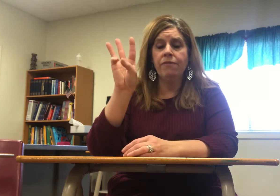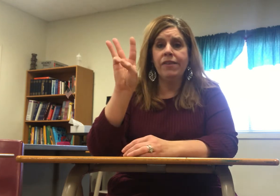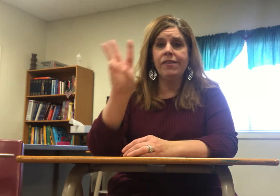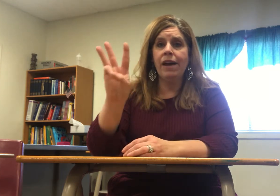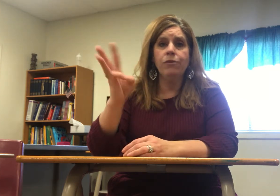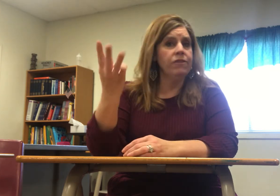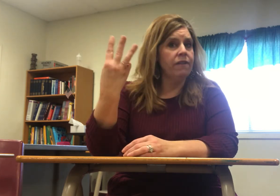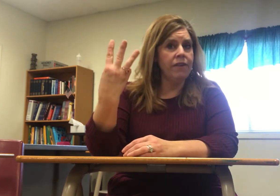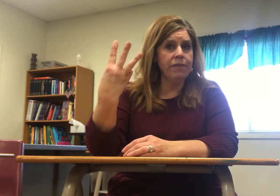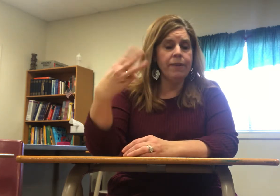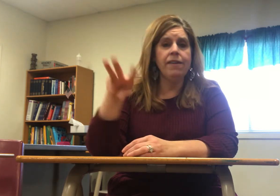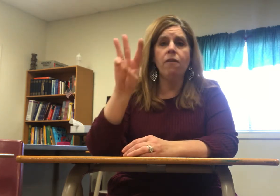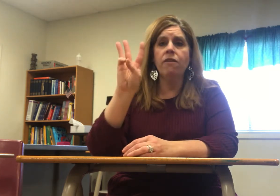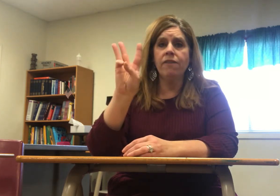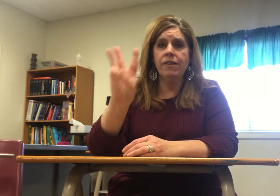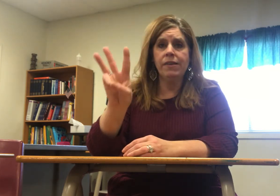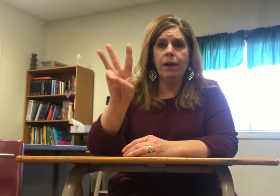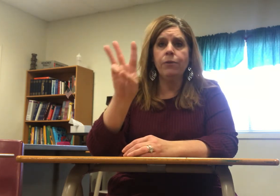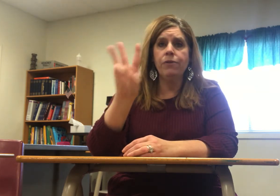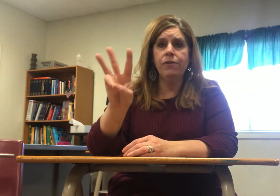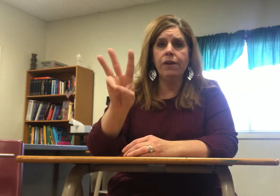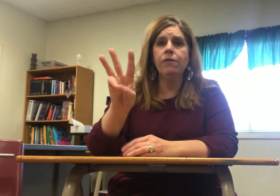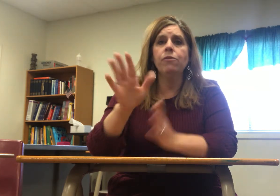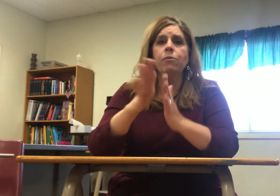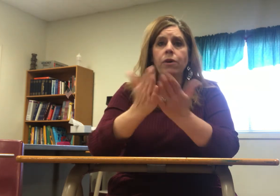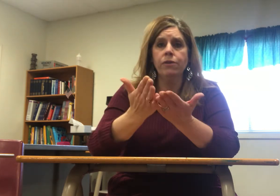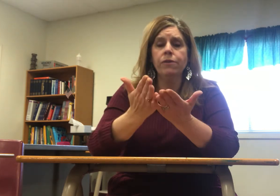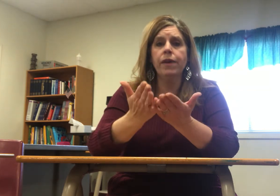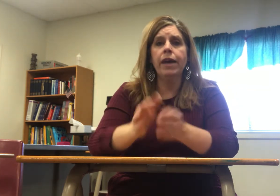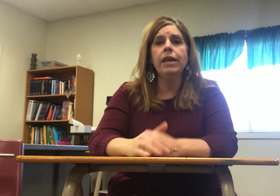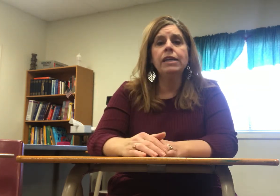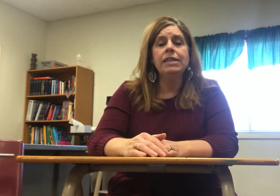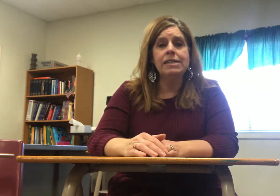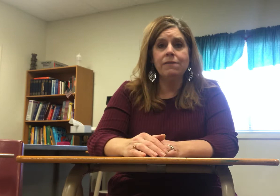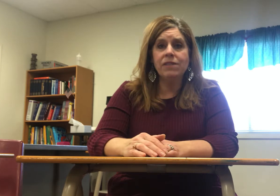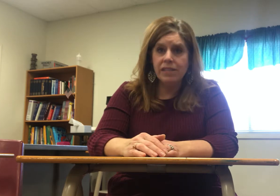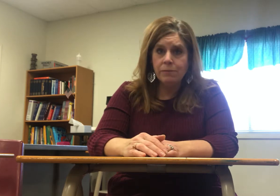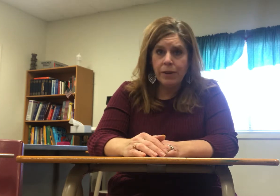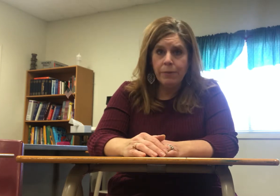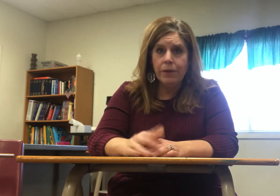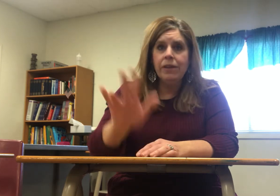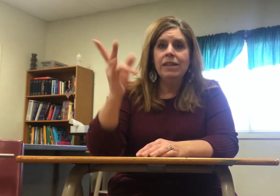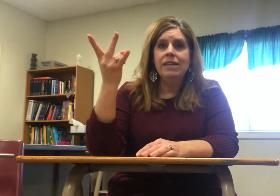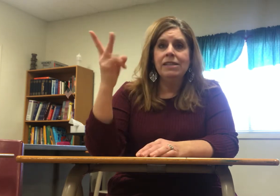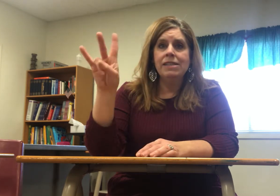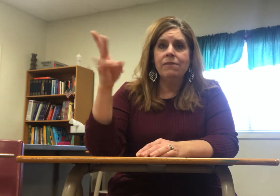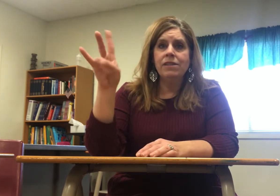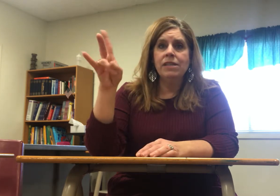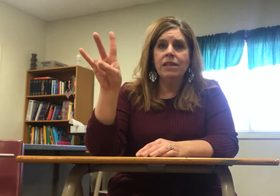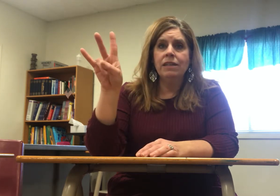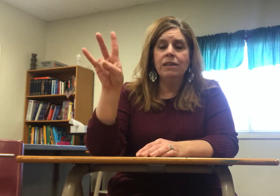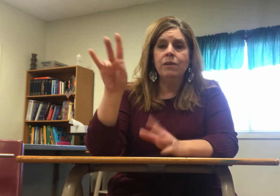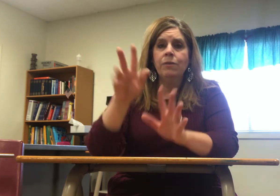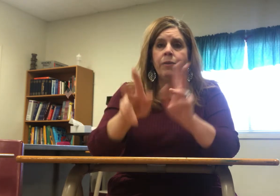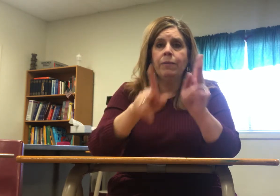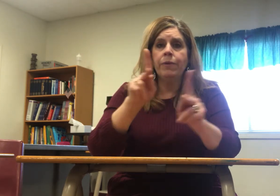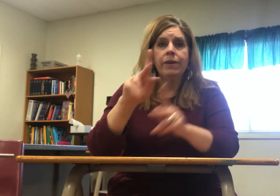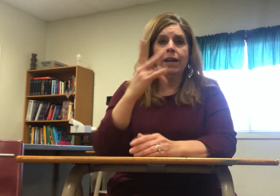faces out does not face myself it faces out six books okay 17 people 17 people not